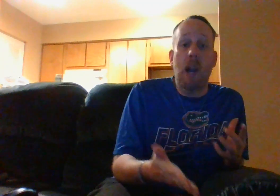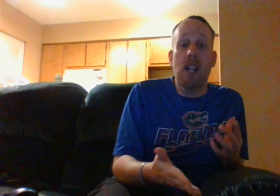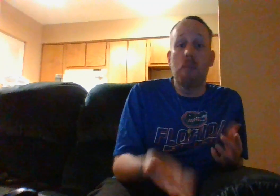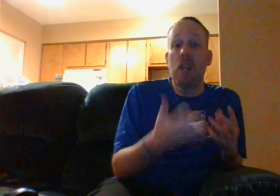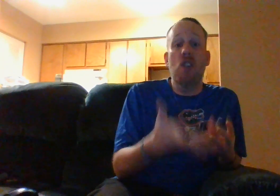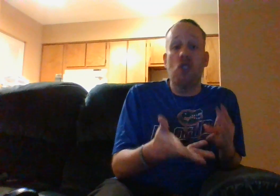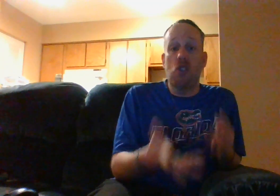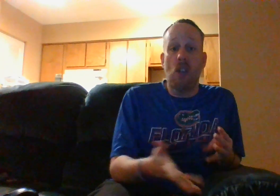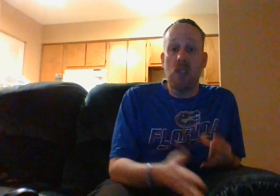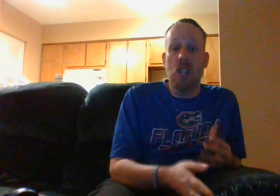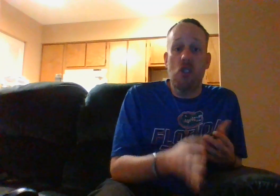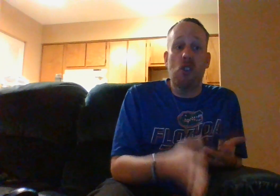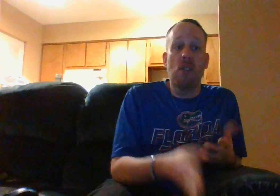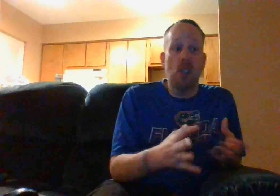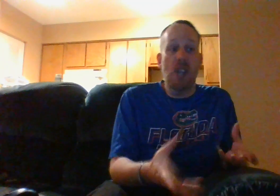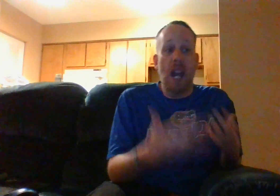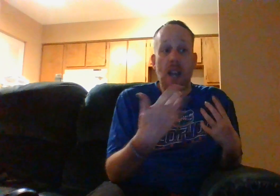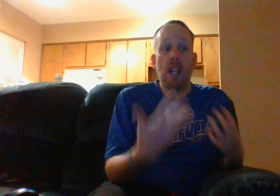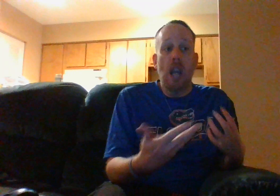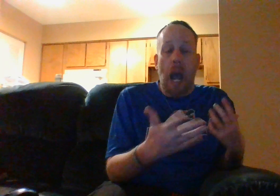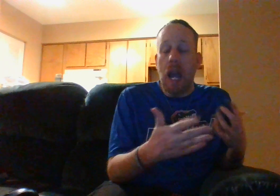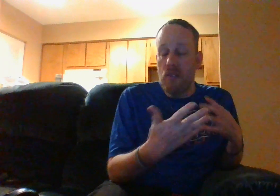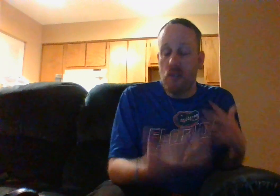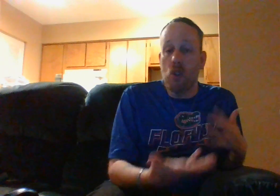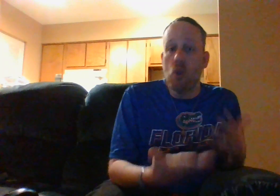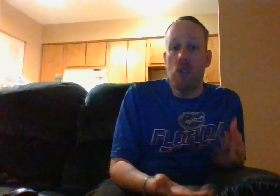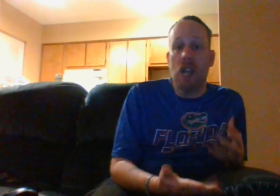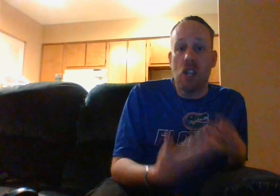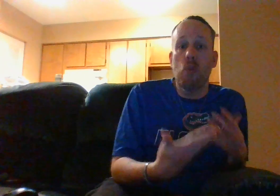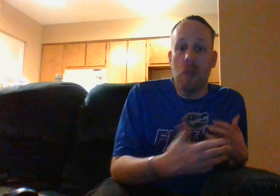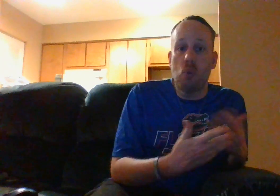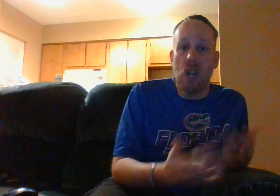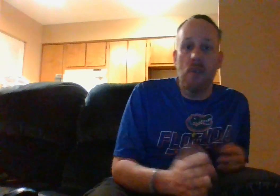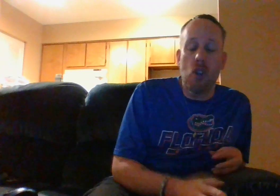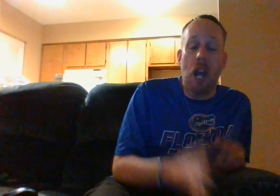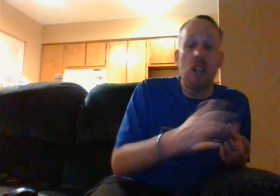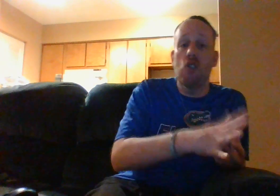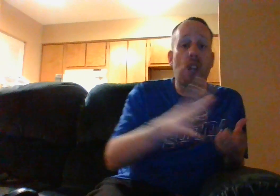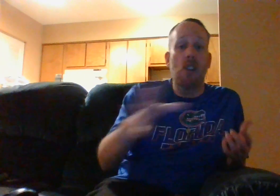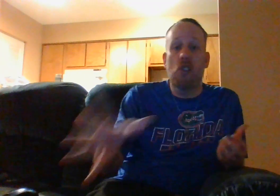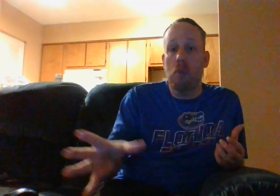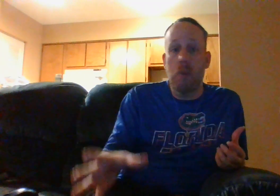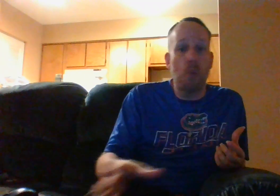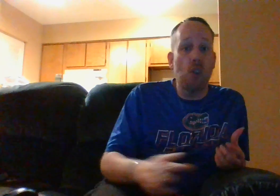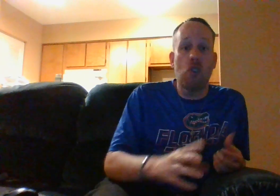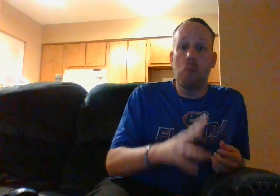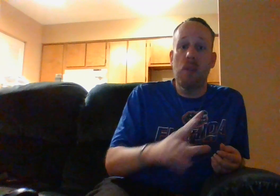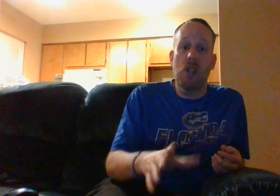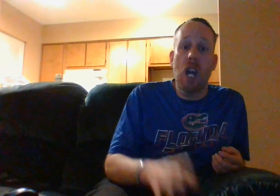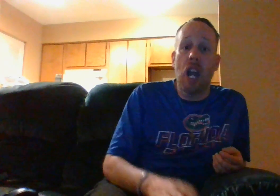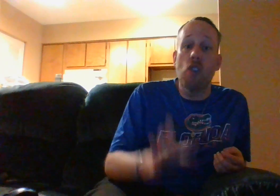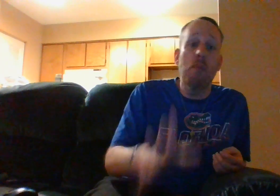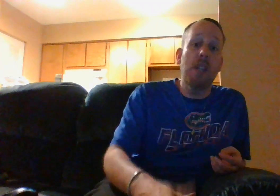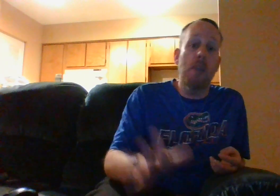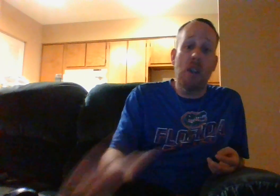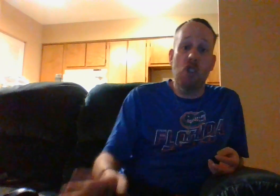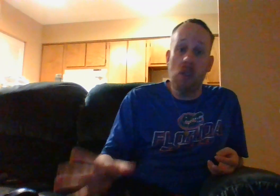a bragging but it's just something it's just something that i feel that that's basically what i feel i understand that some people really don't believe god i don't mean to mention